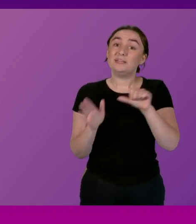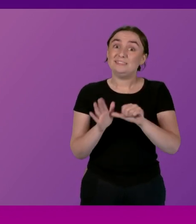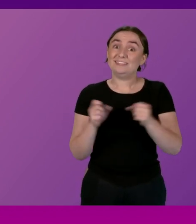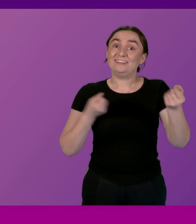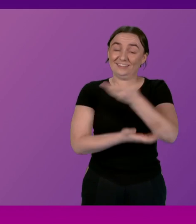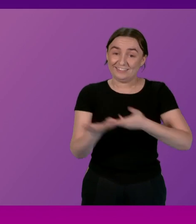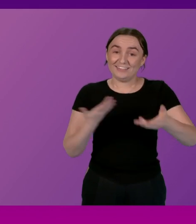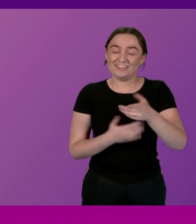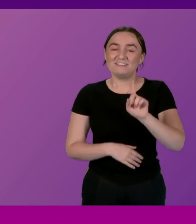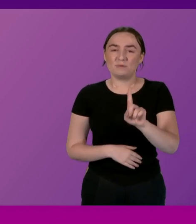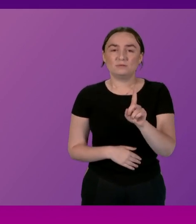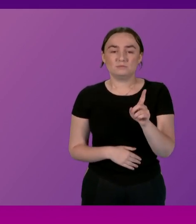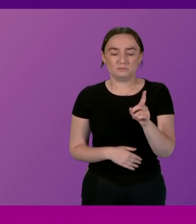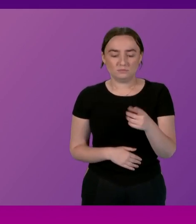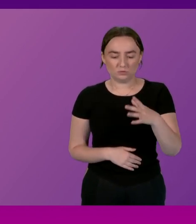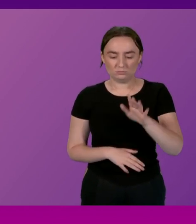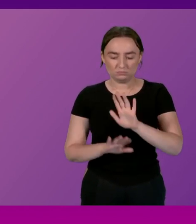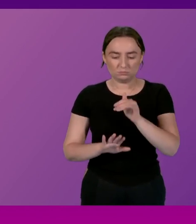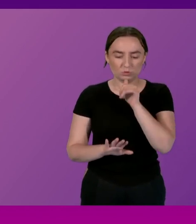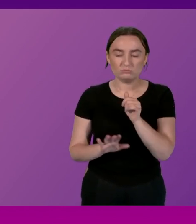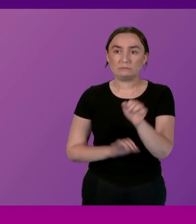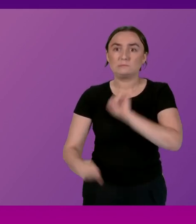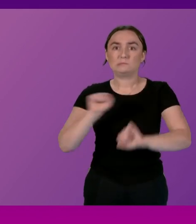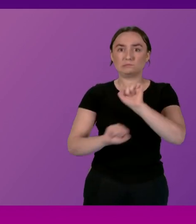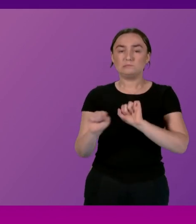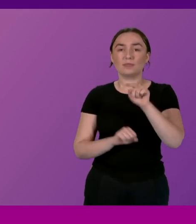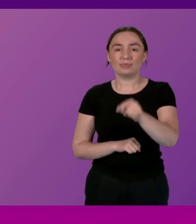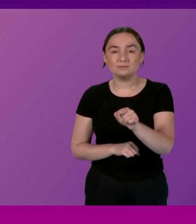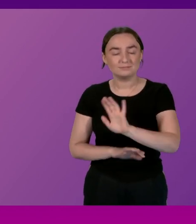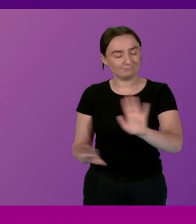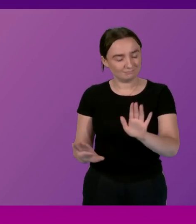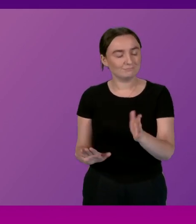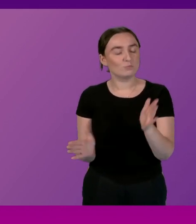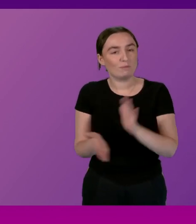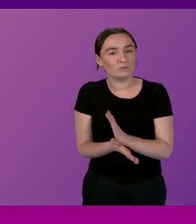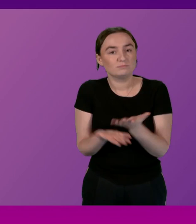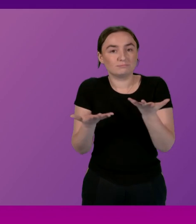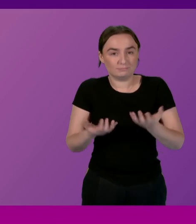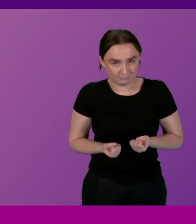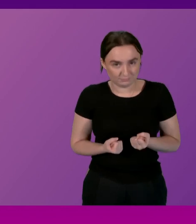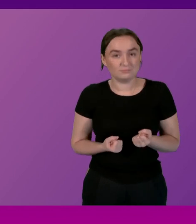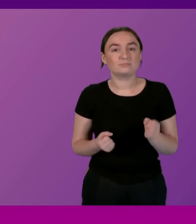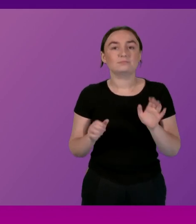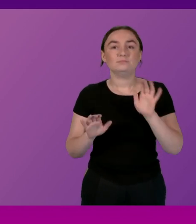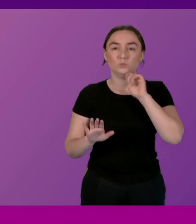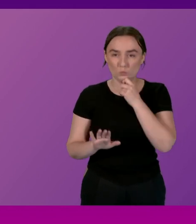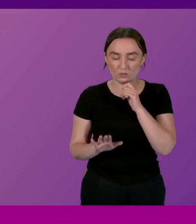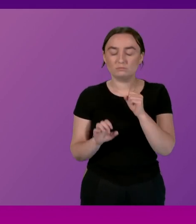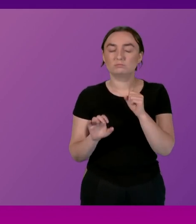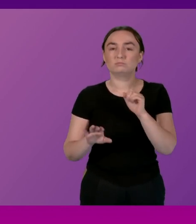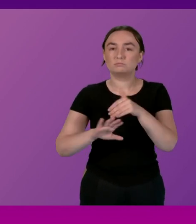not shying away from those difficult decisions because they have to take place as I say given the